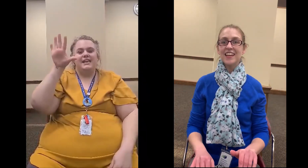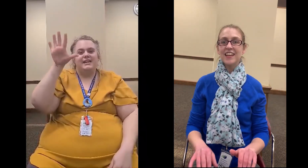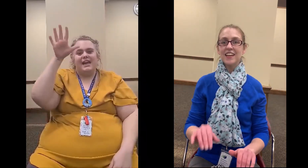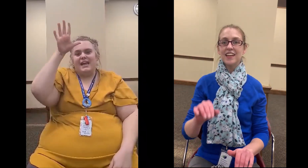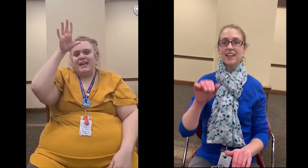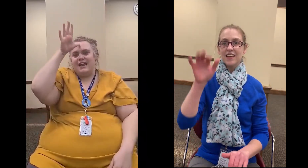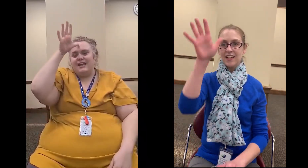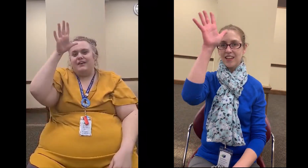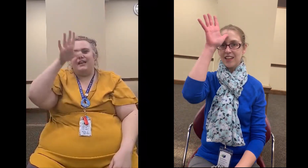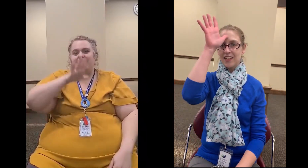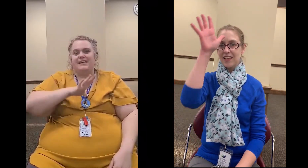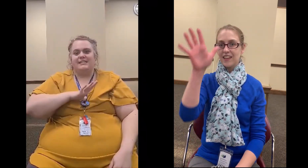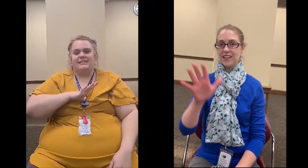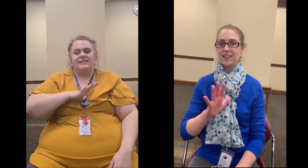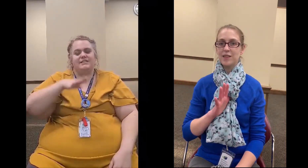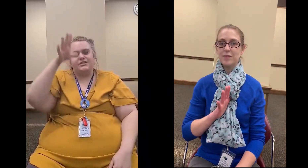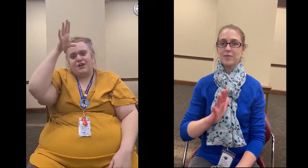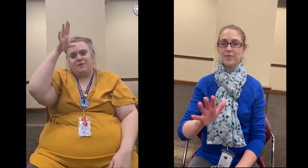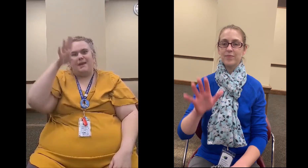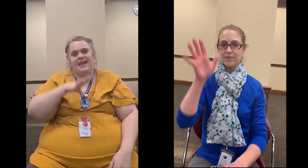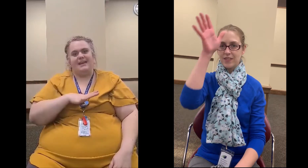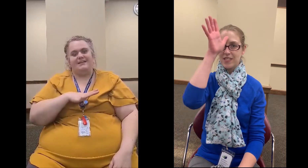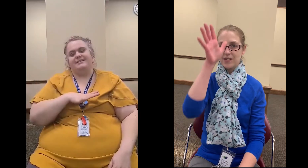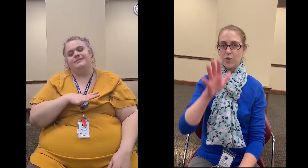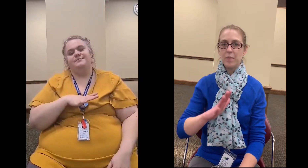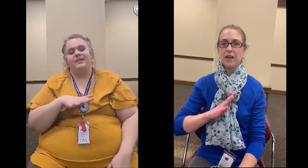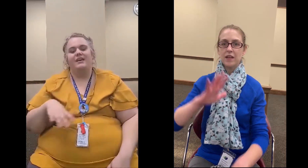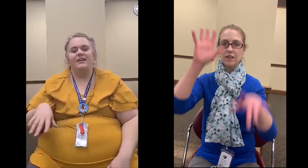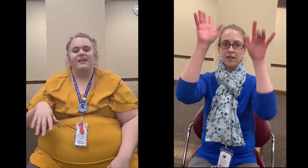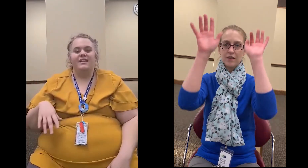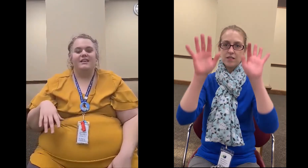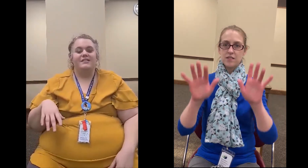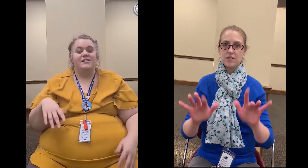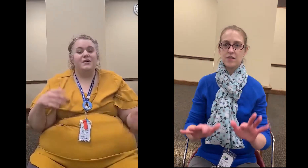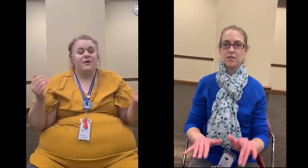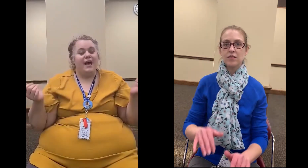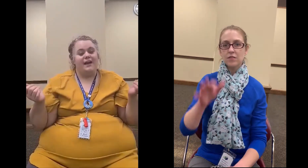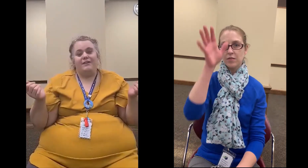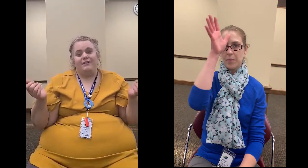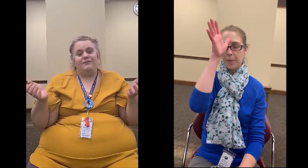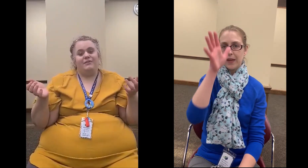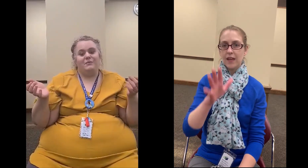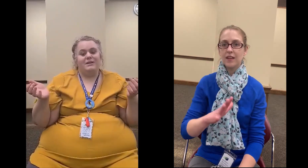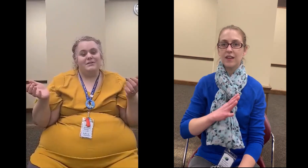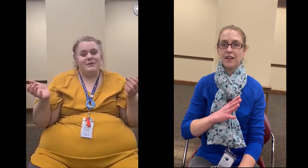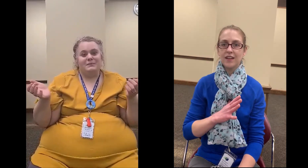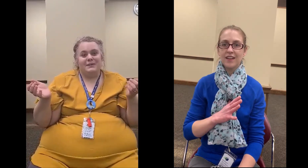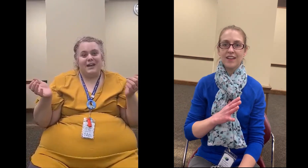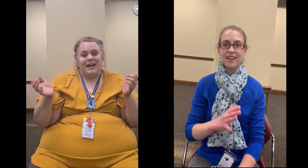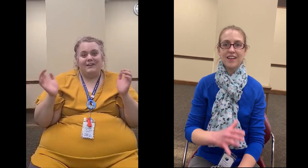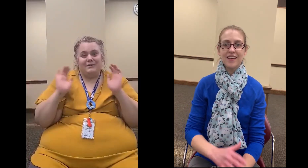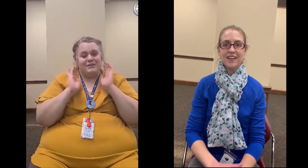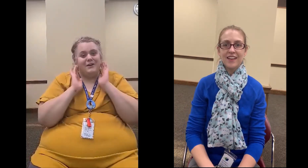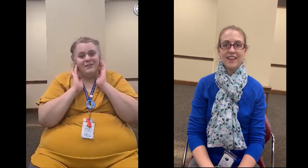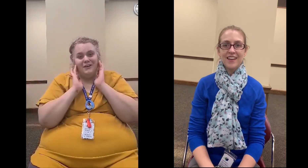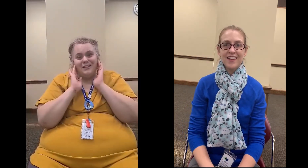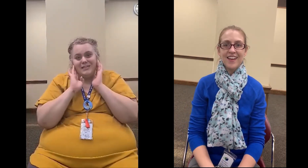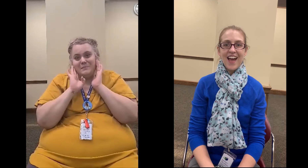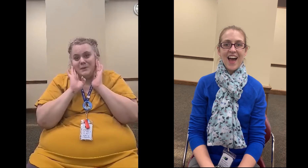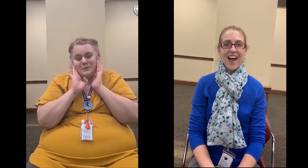your hand and you go like this snowman so i don't know if you want to but i know a song called let's build a